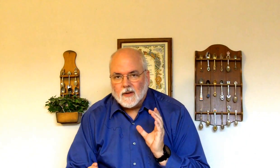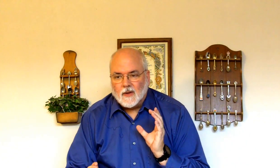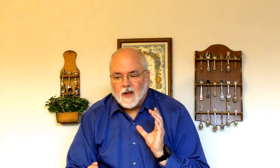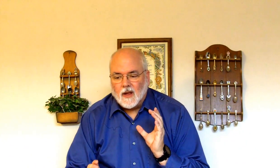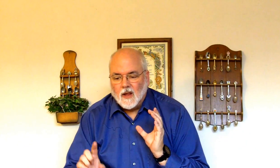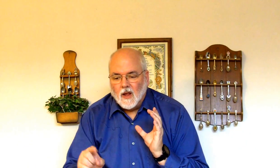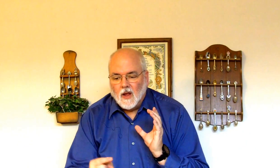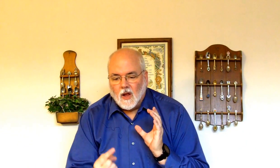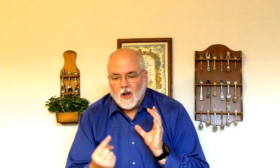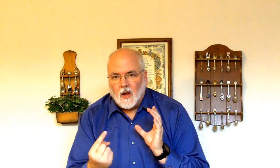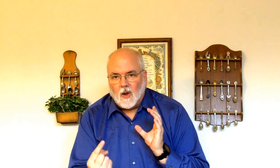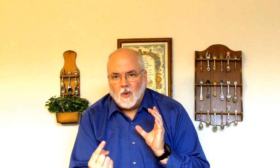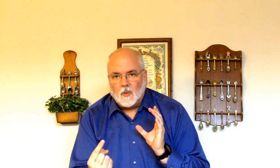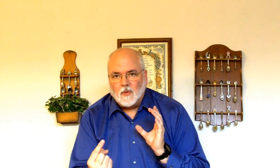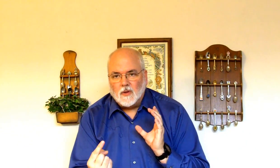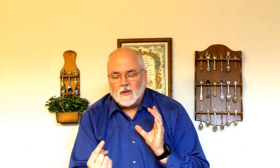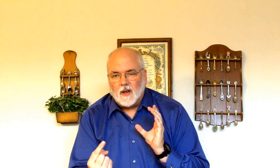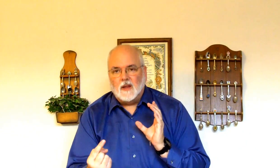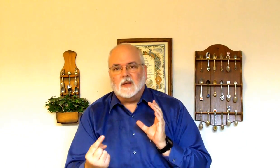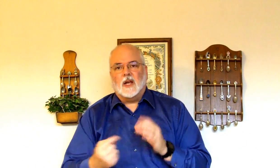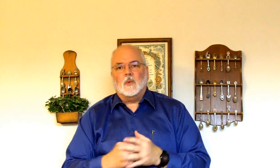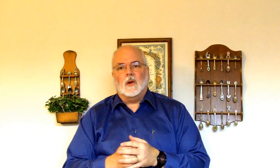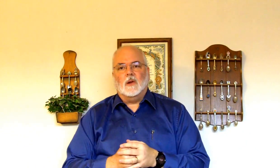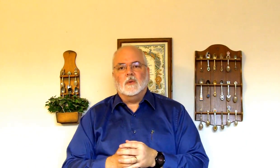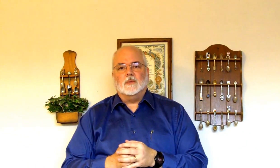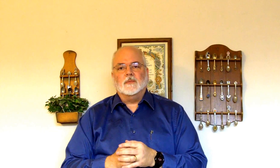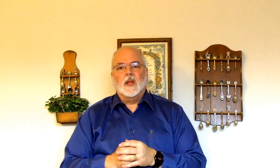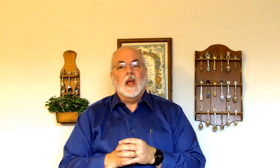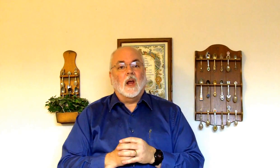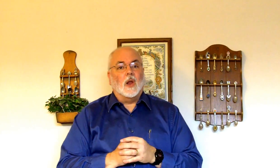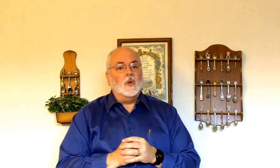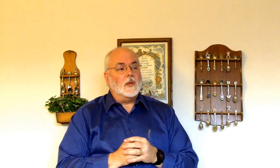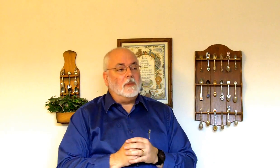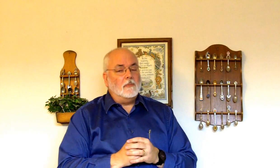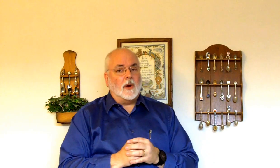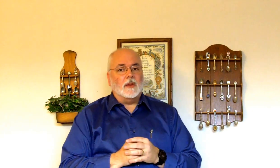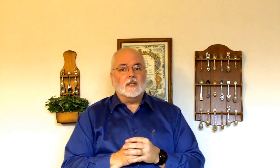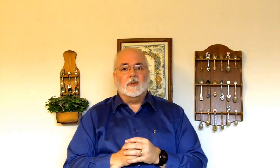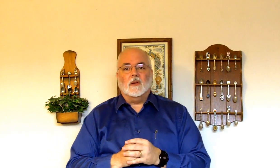Okay. Alone. Again. There's that word alone. Alone is a big part of this song.